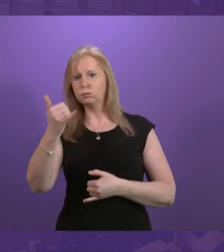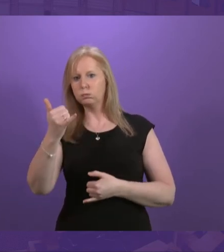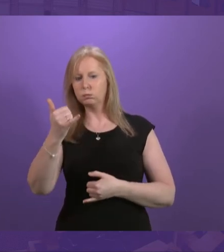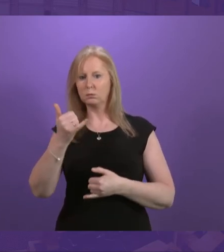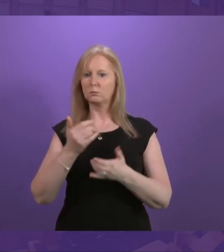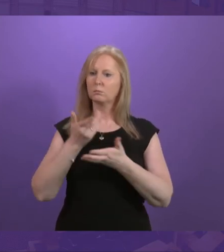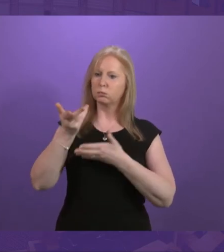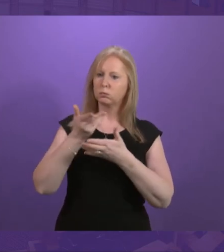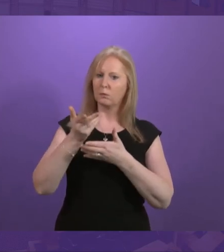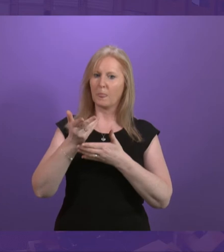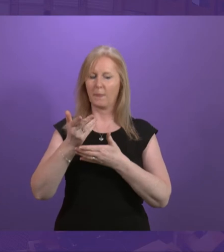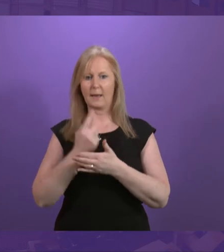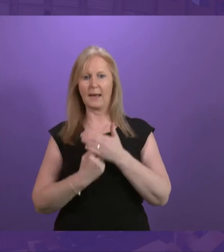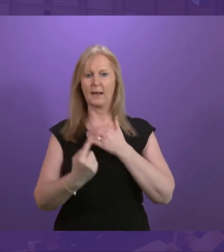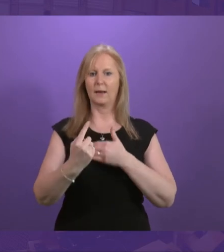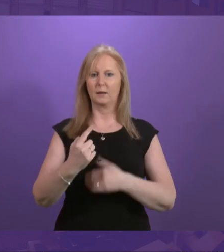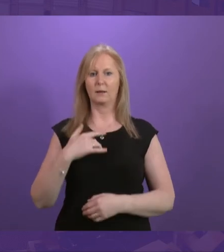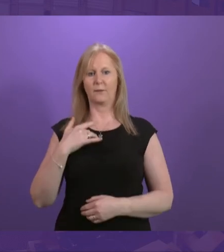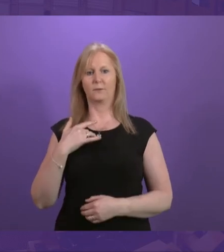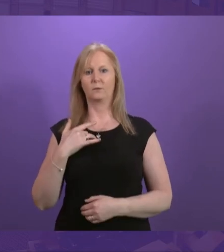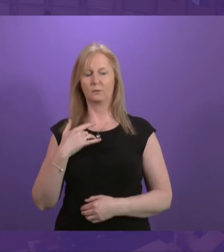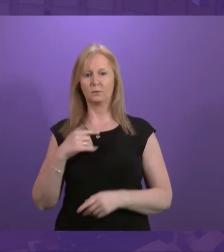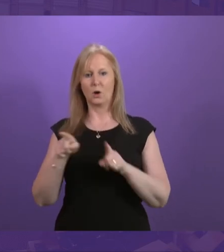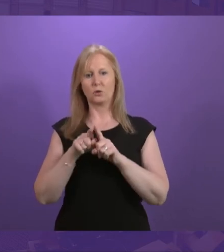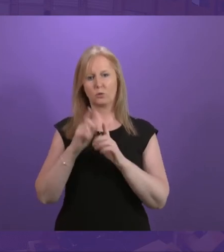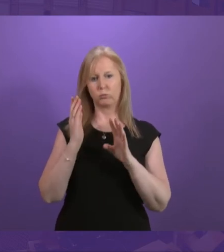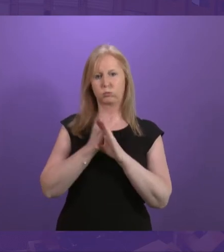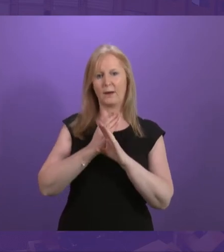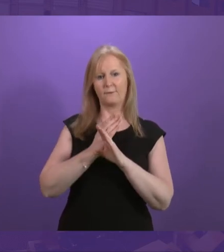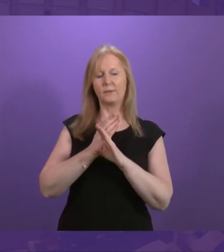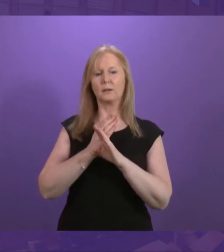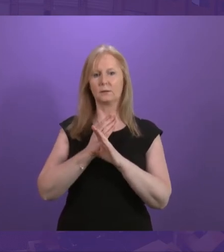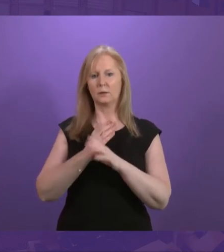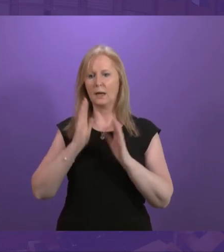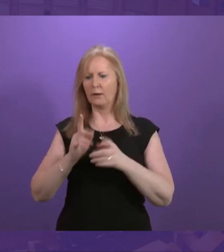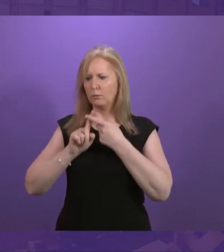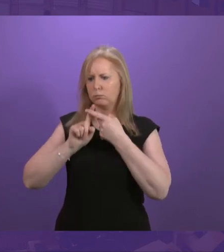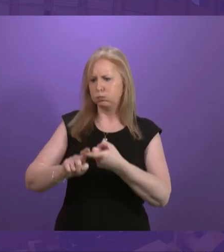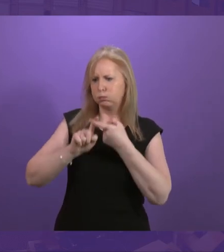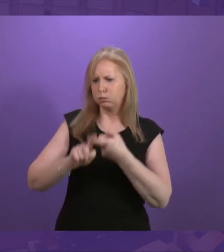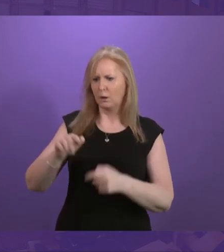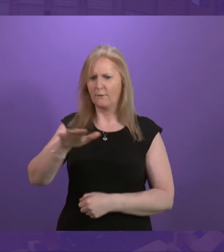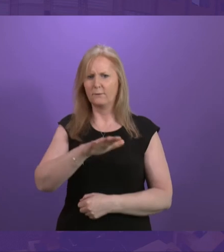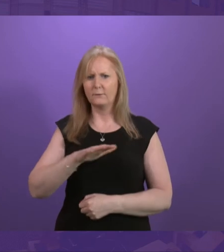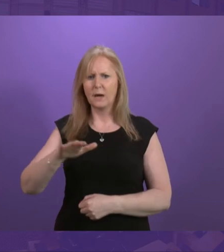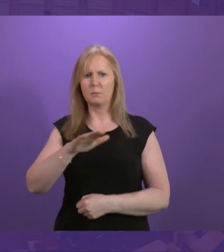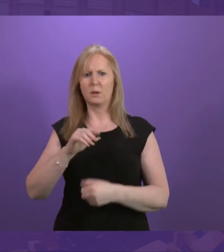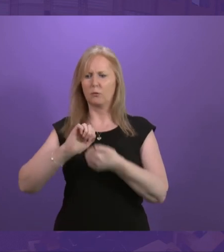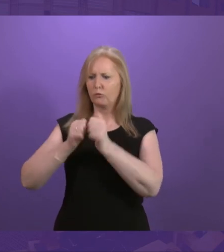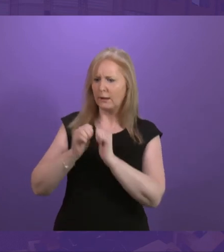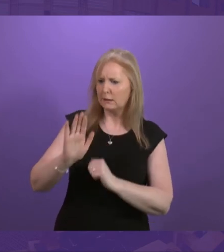live as independently as possible and to retain a level of privacy no longer having to rely on family and friends to make